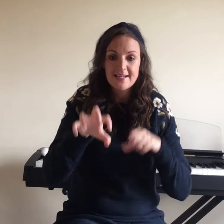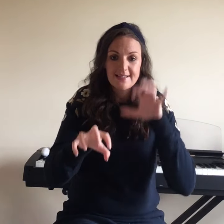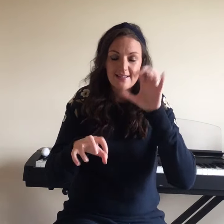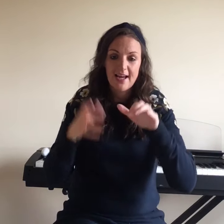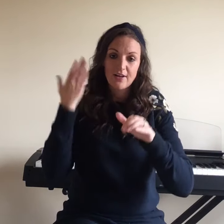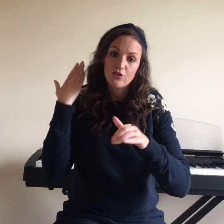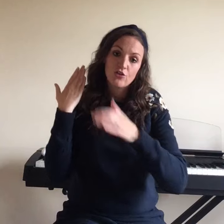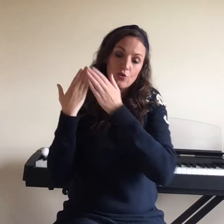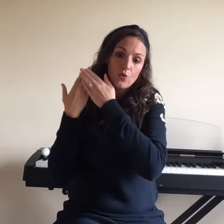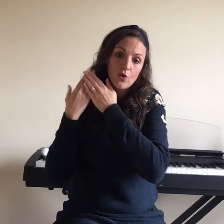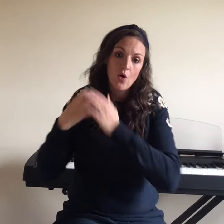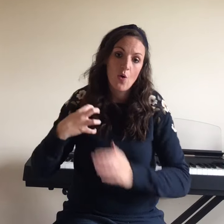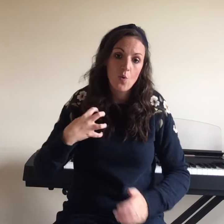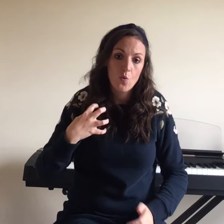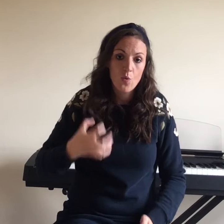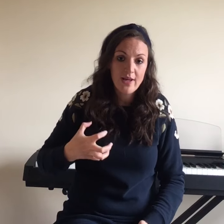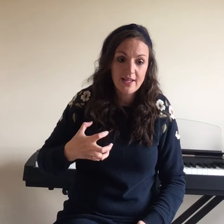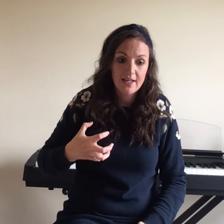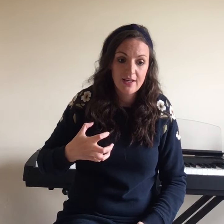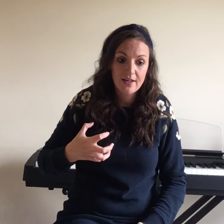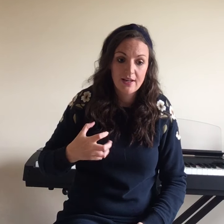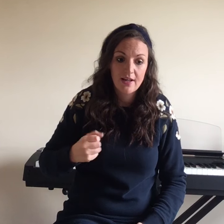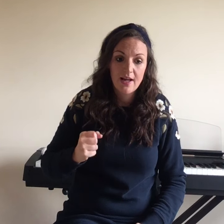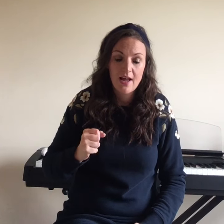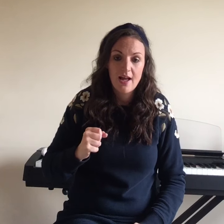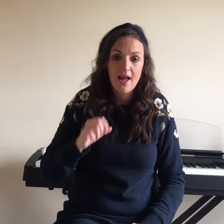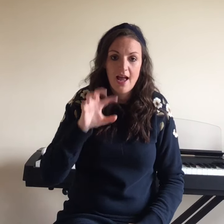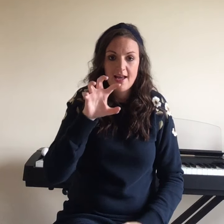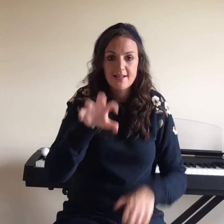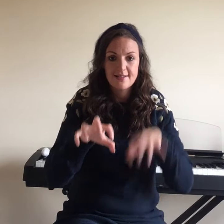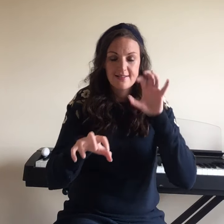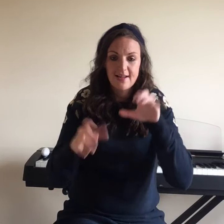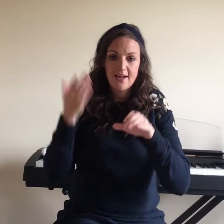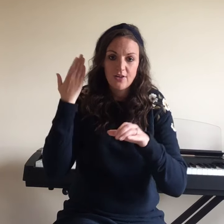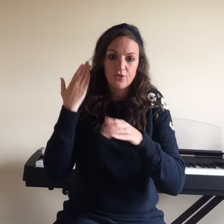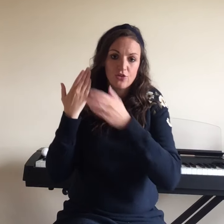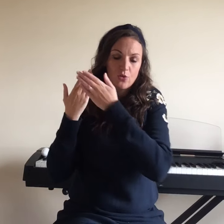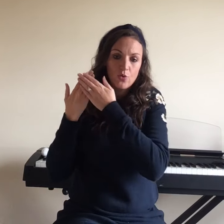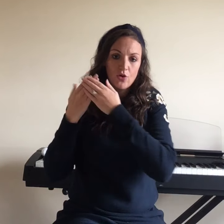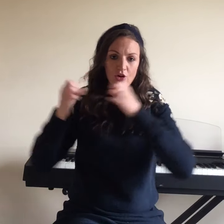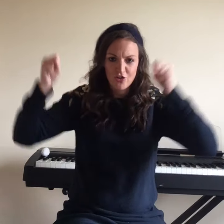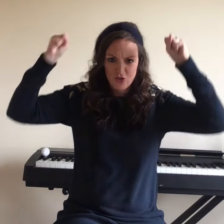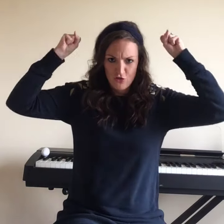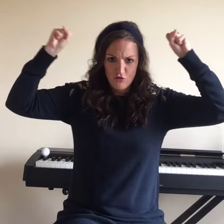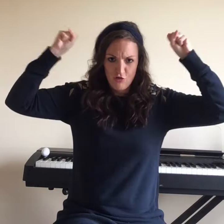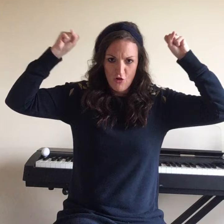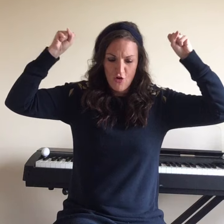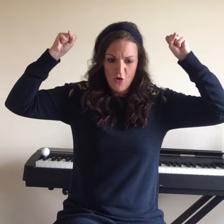Dinosaur Weak. Dinosaur Dinosaur